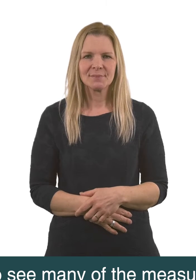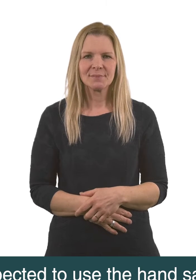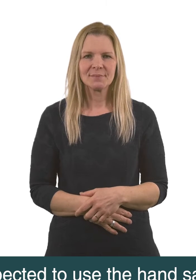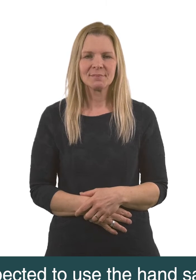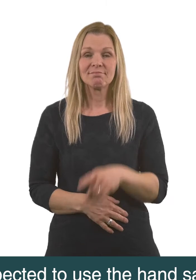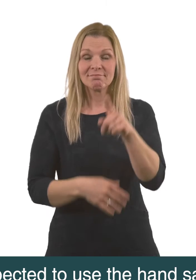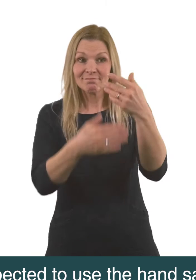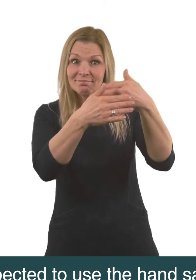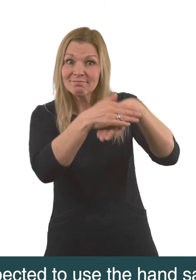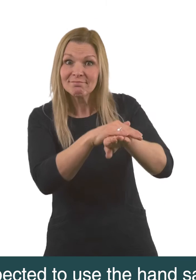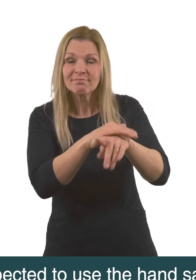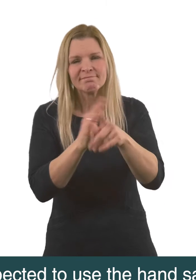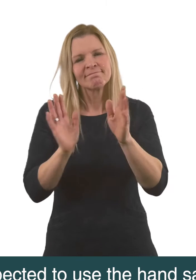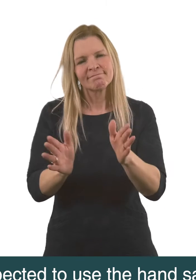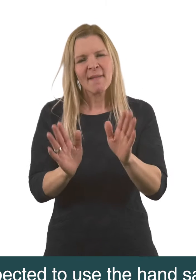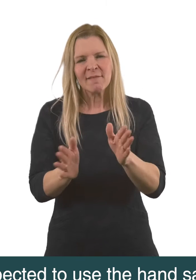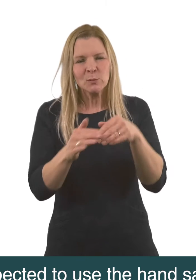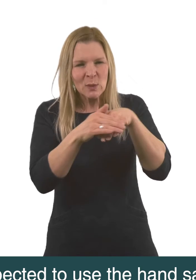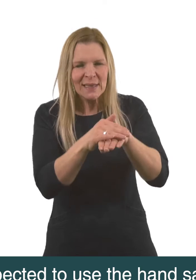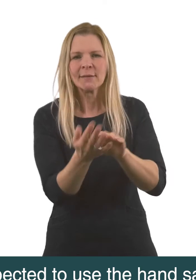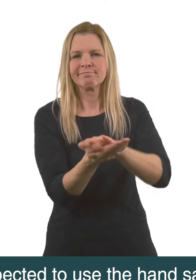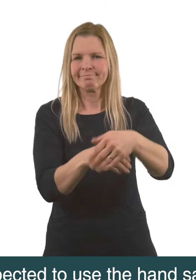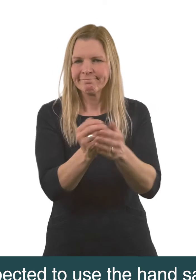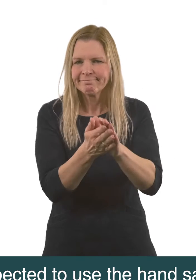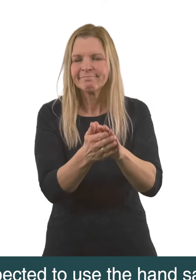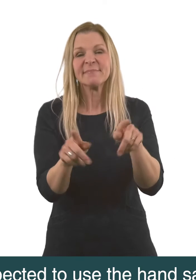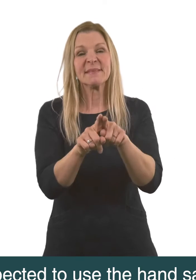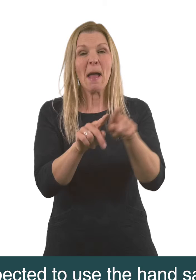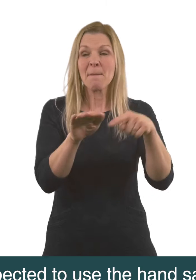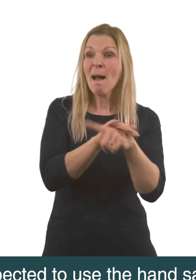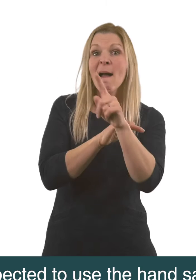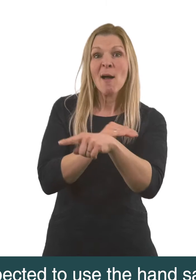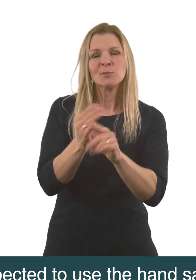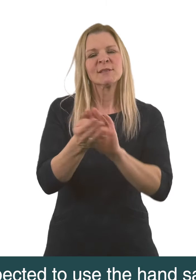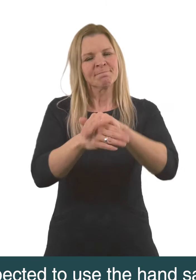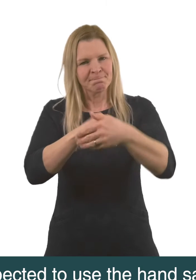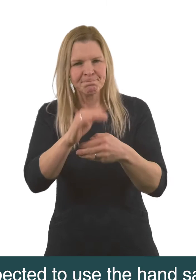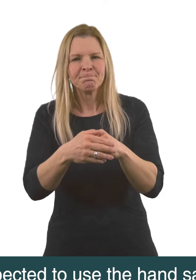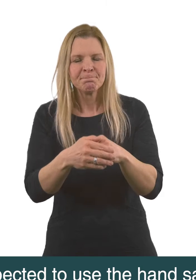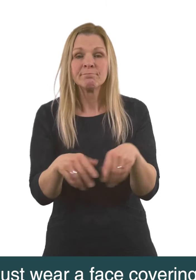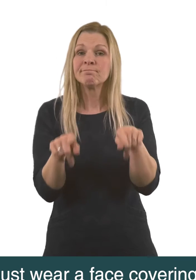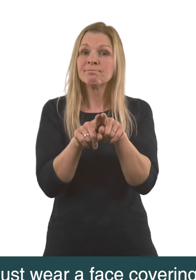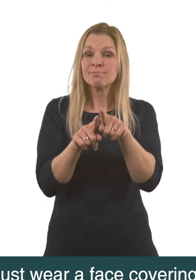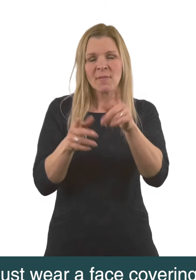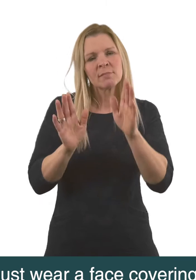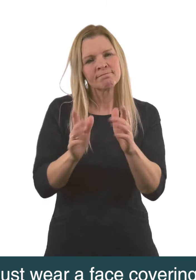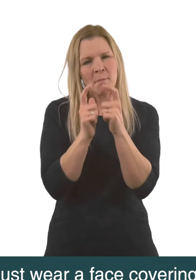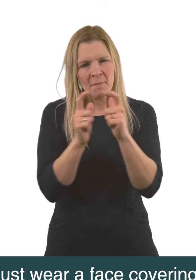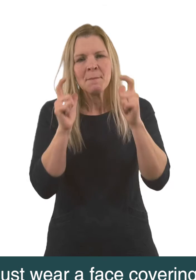You will be expected to use the hand sanitiser provided when you enter and exit the polling station, and you must wear a face